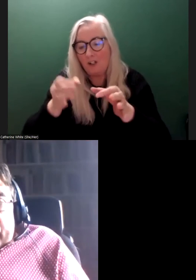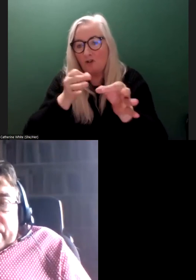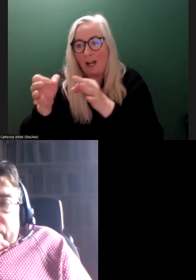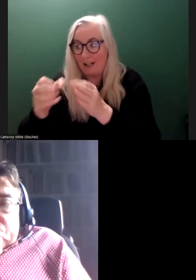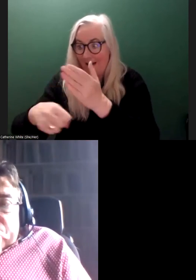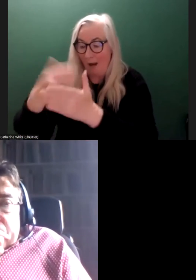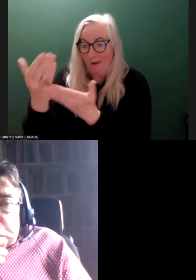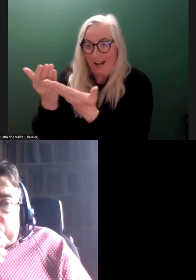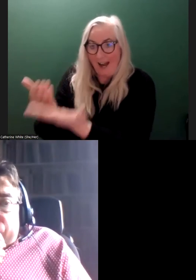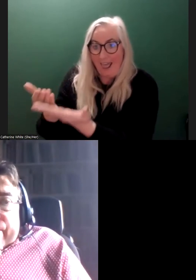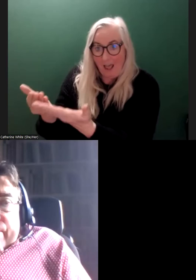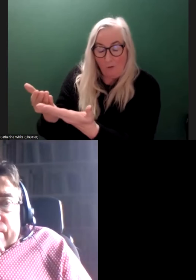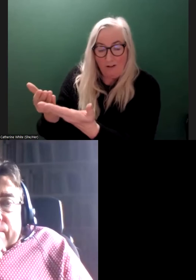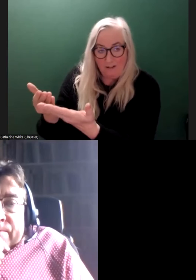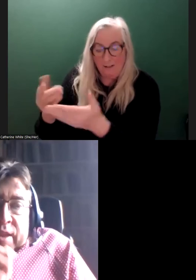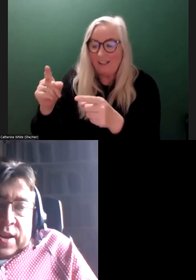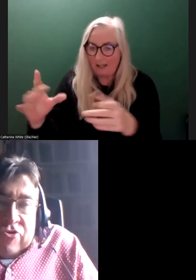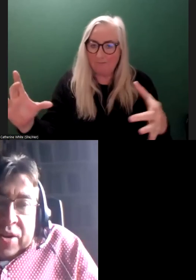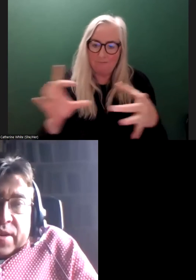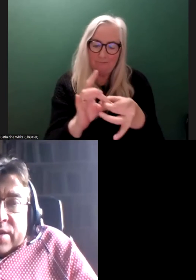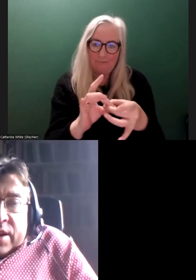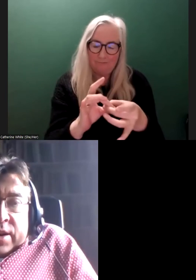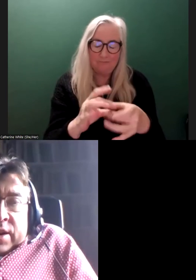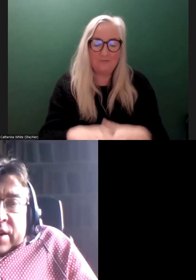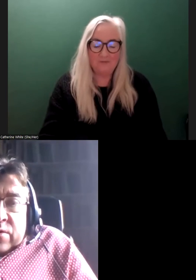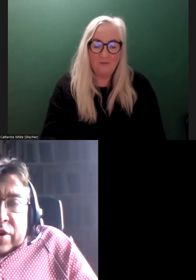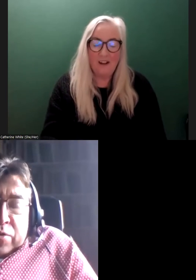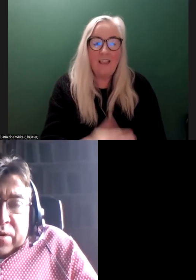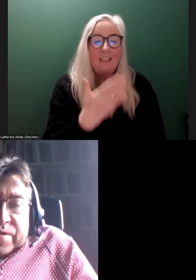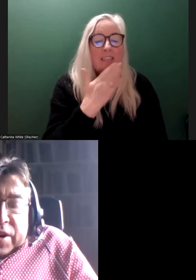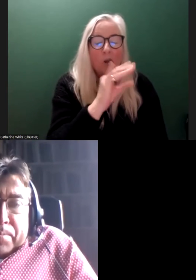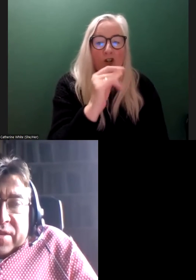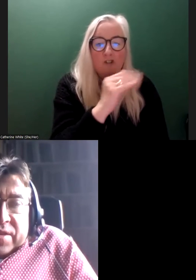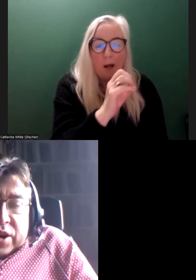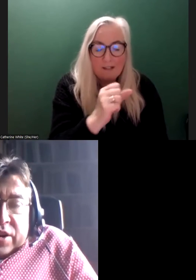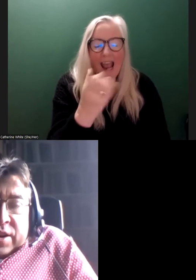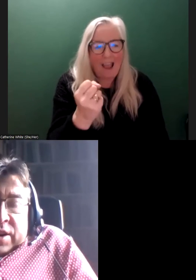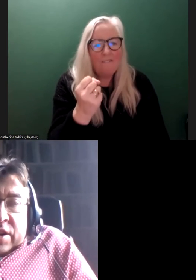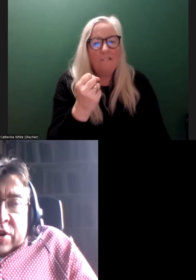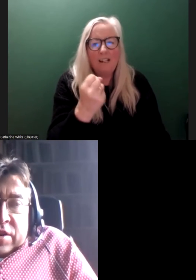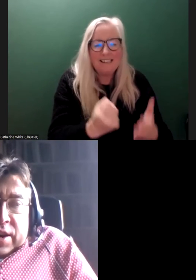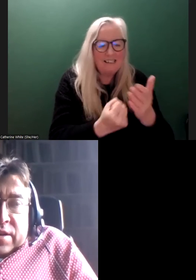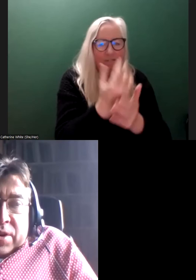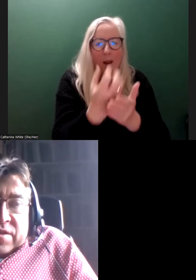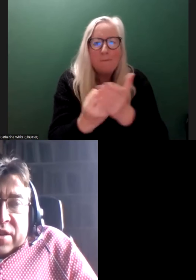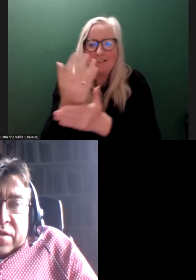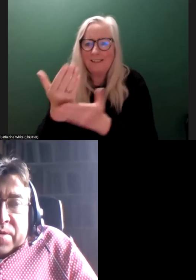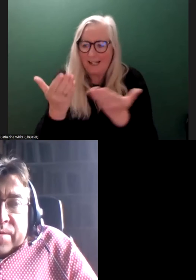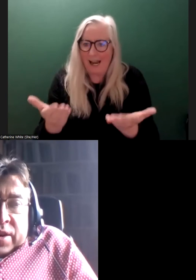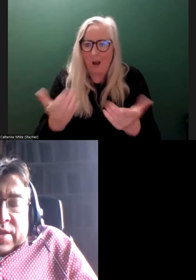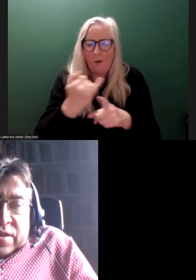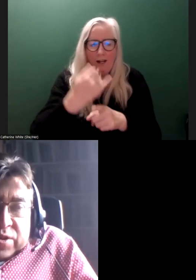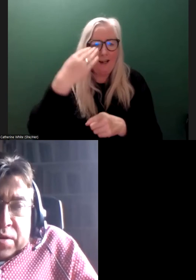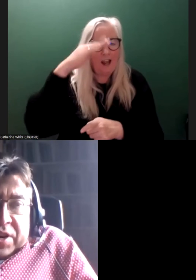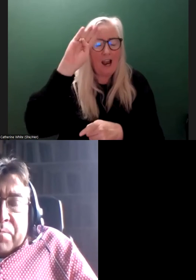is an opportune moment for that to happen. Thank you, James, and I think there are a number of developments going on in Ireland at the minute in terms